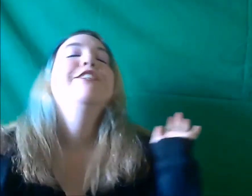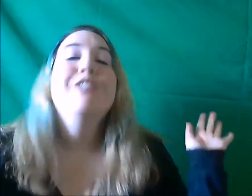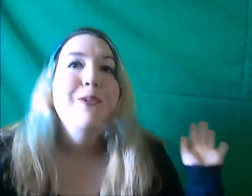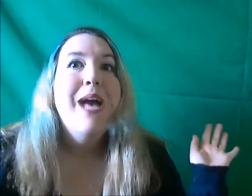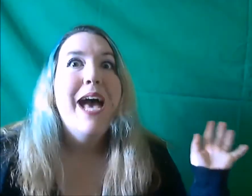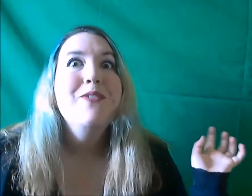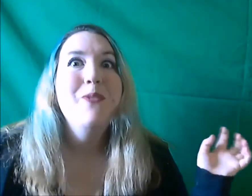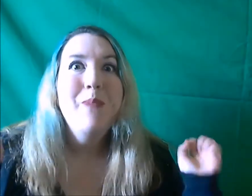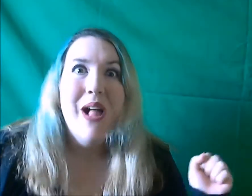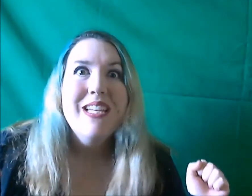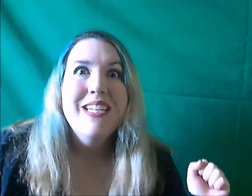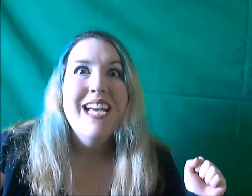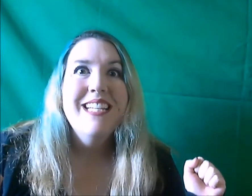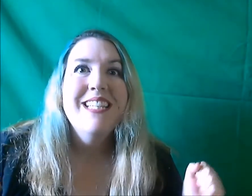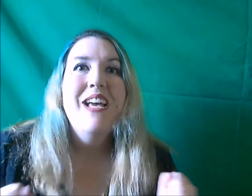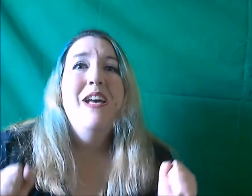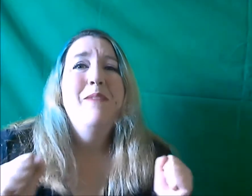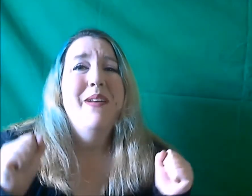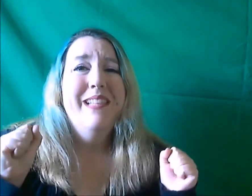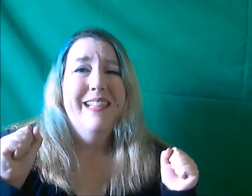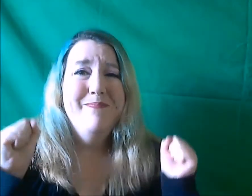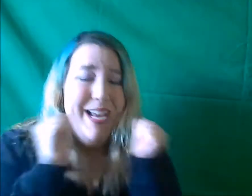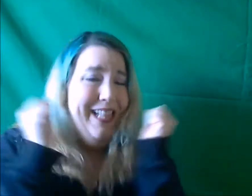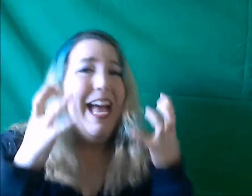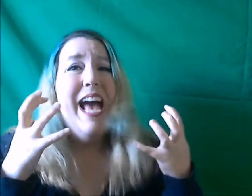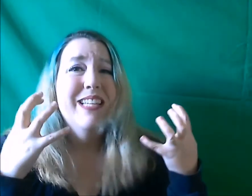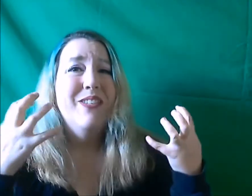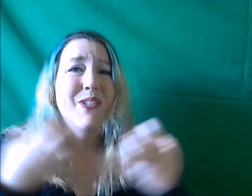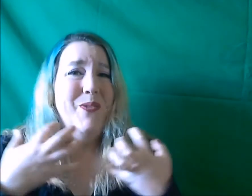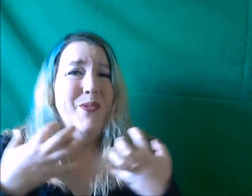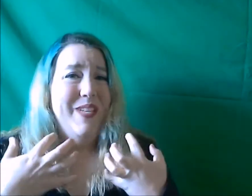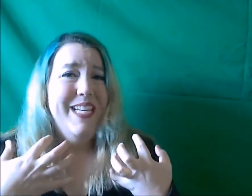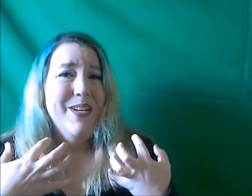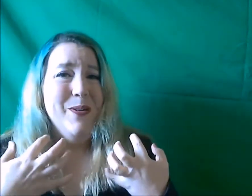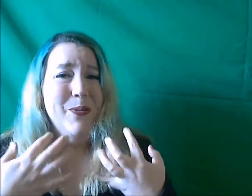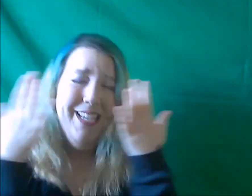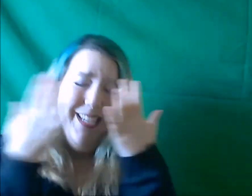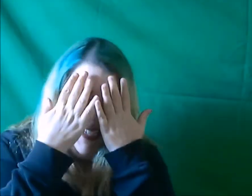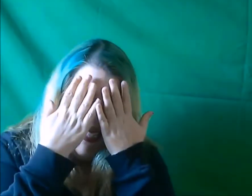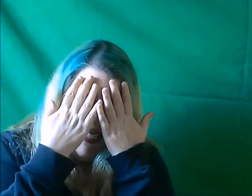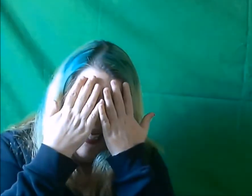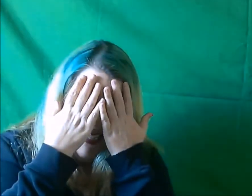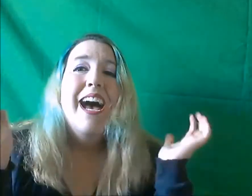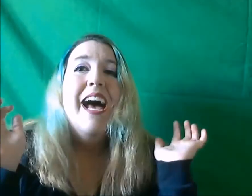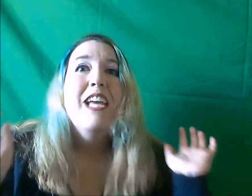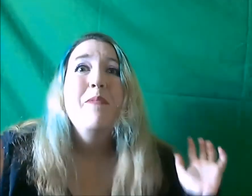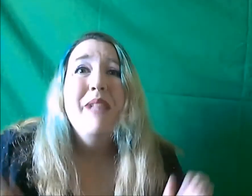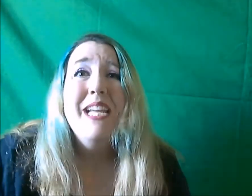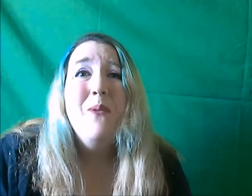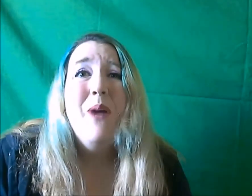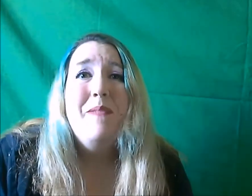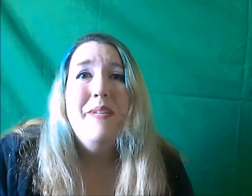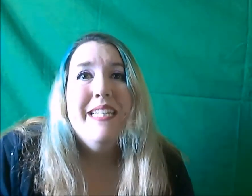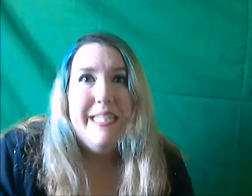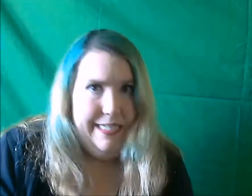have to apologize about my last two videos. I complained quite a bit didn't I?